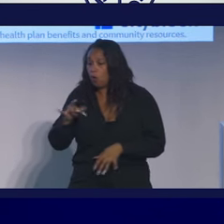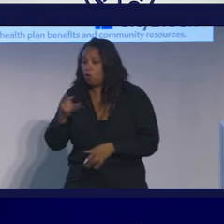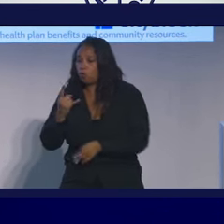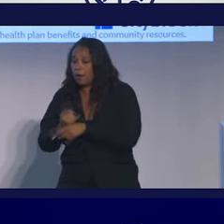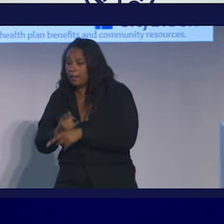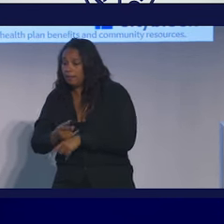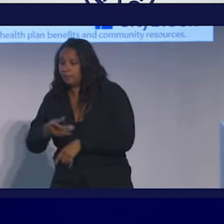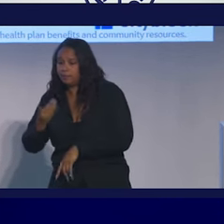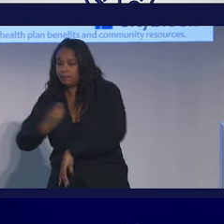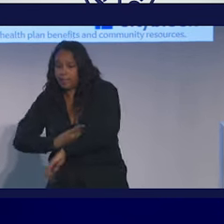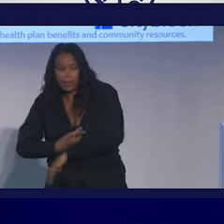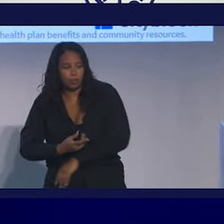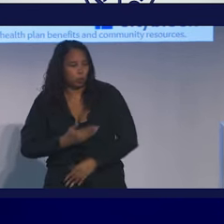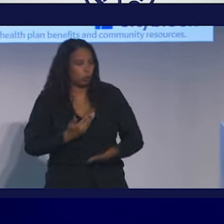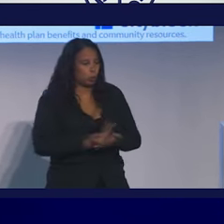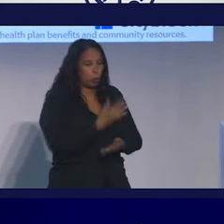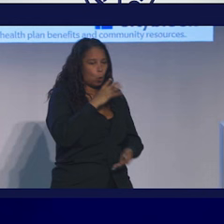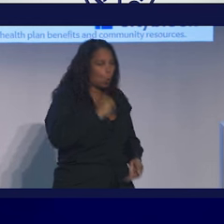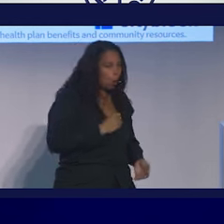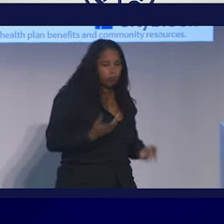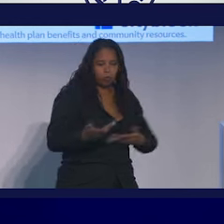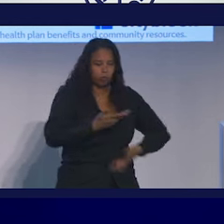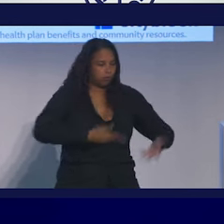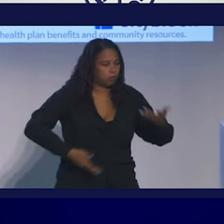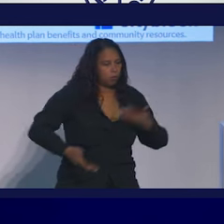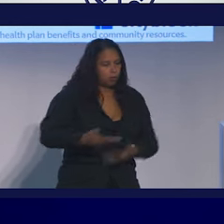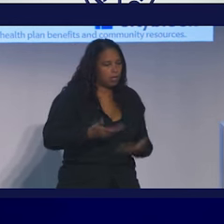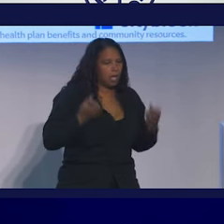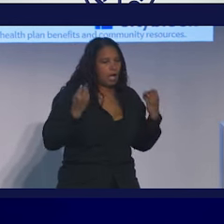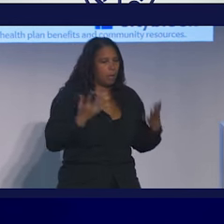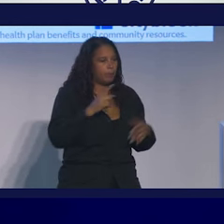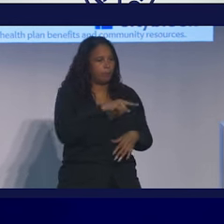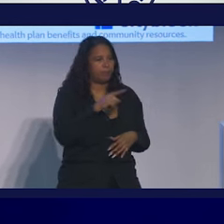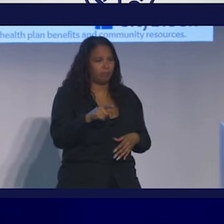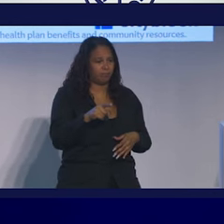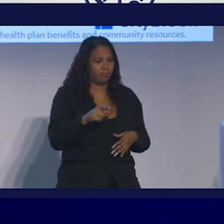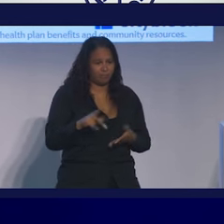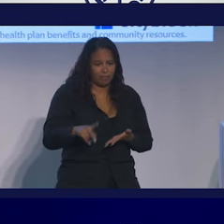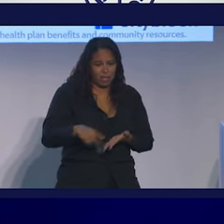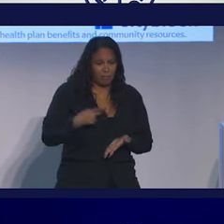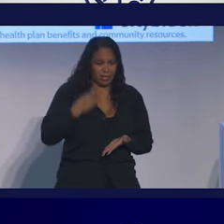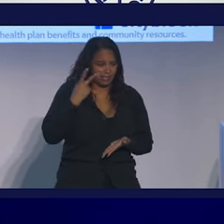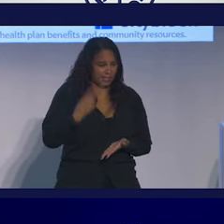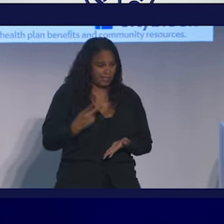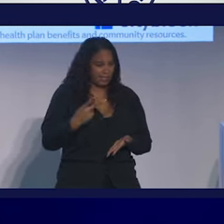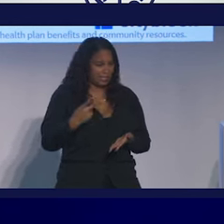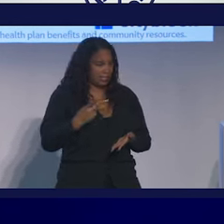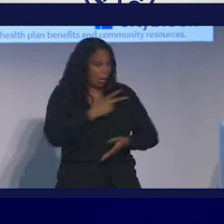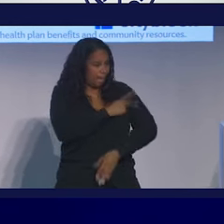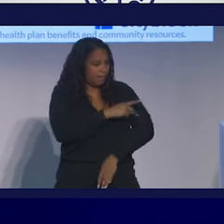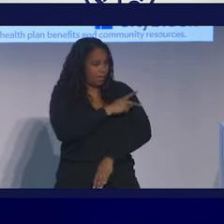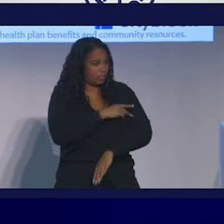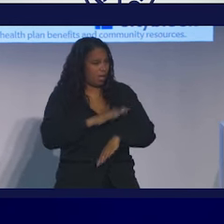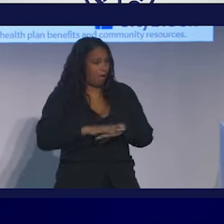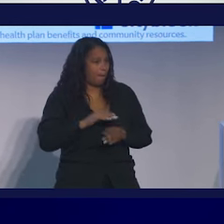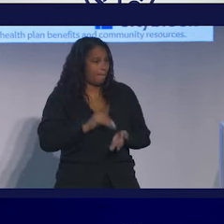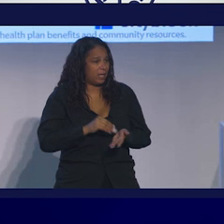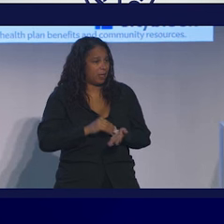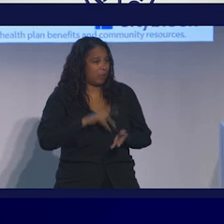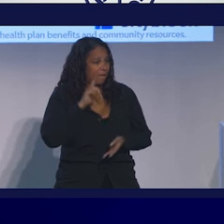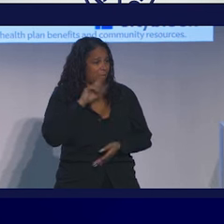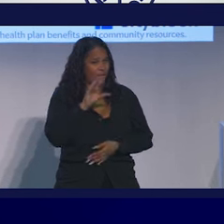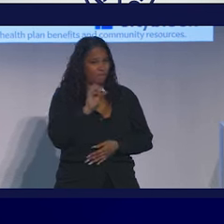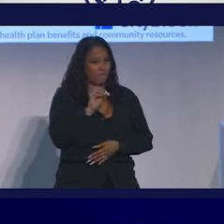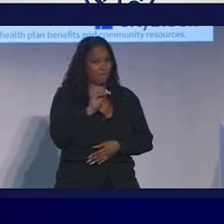the new date. How much does a community mental health psychiatrist get paid to see a patient on Medicaid for a 50-minute